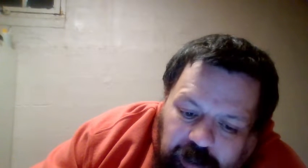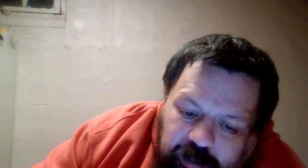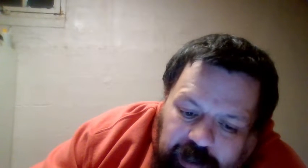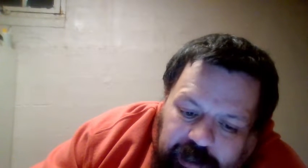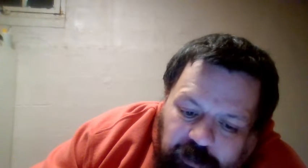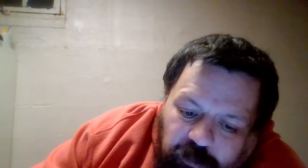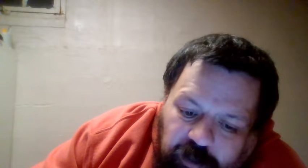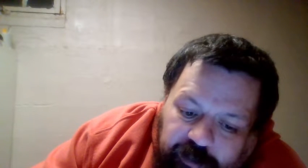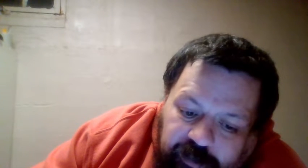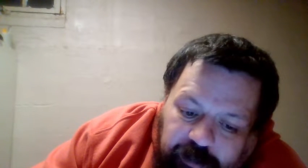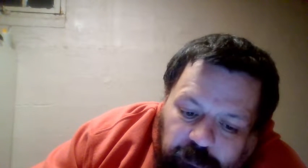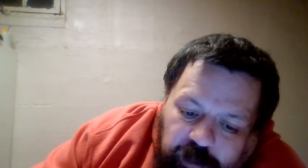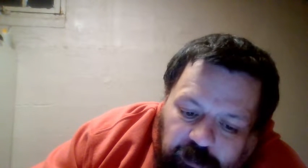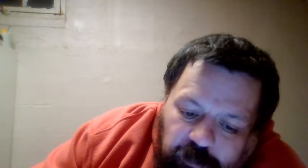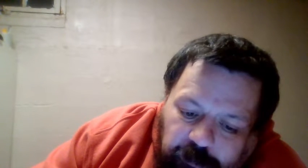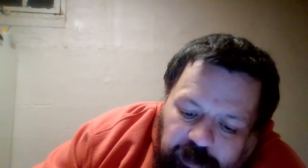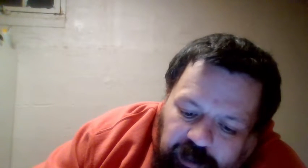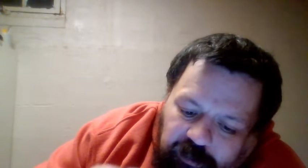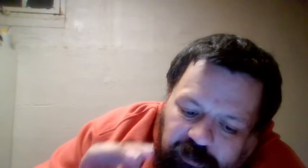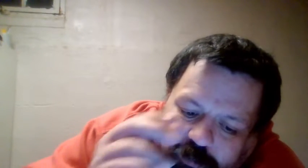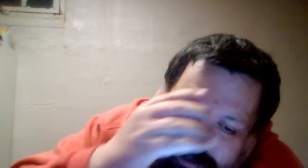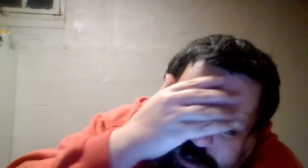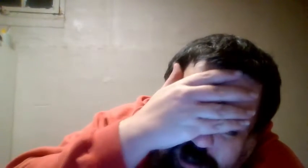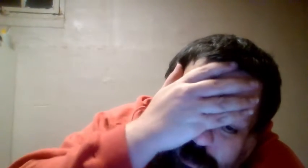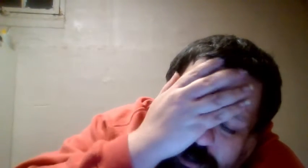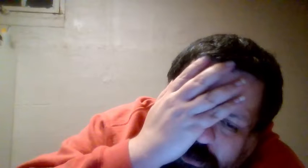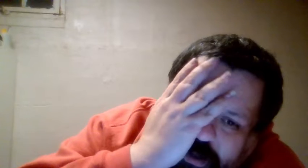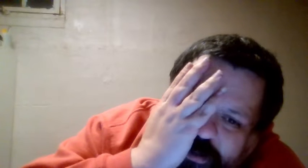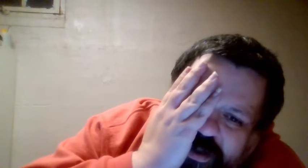Nikki Cross and Rhea Ripley. Oh, sweet Jiminy Christmas.